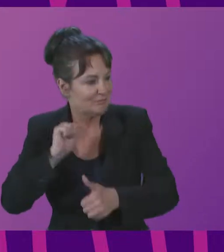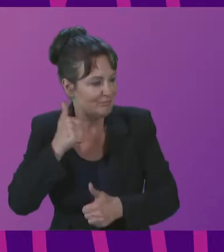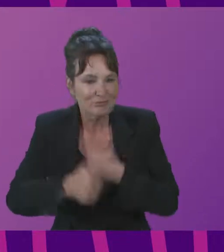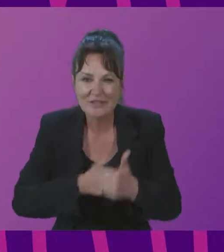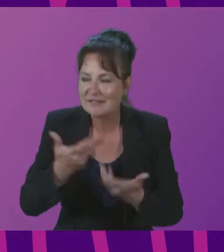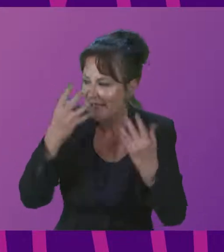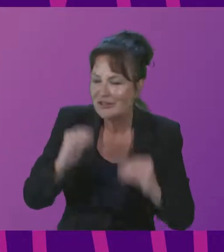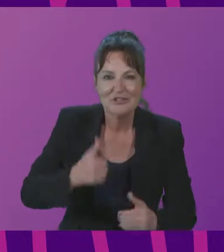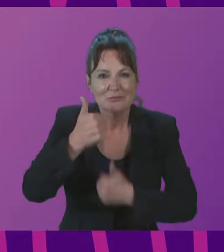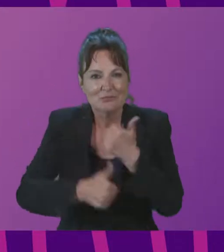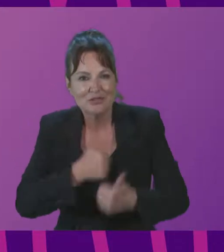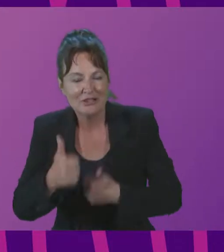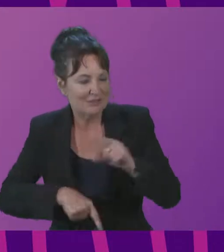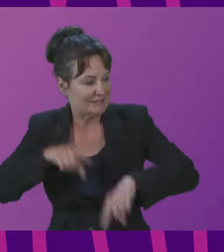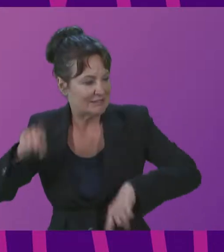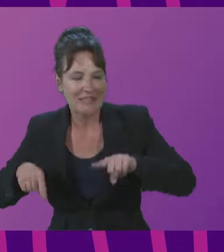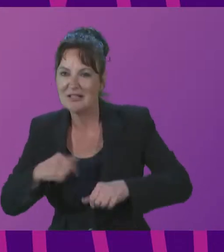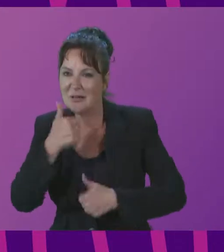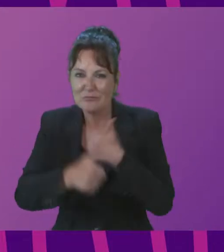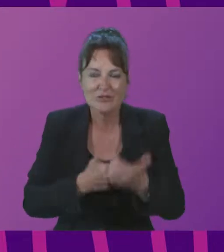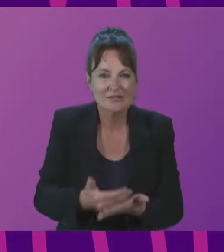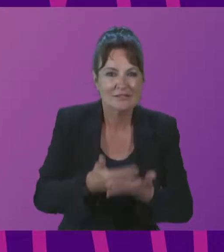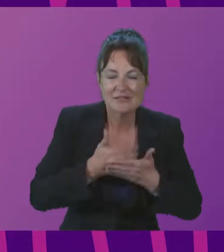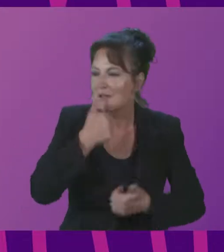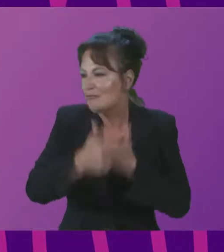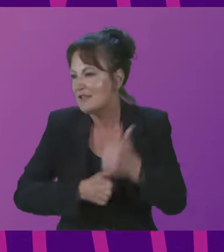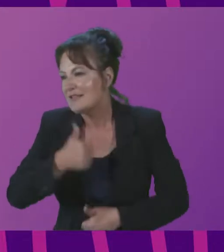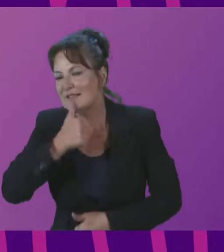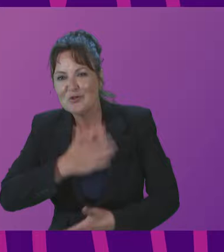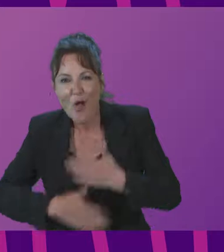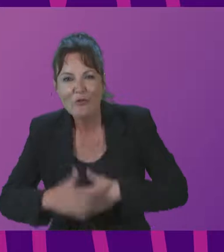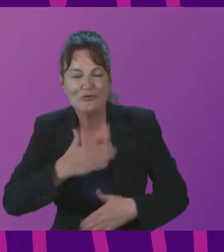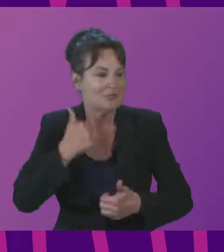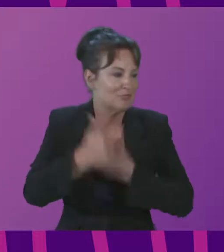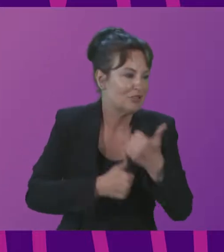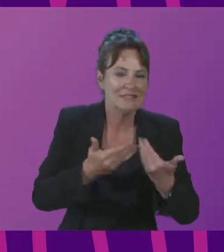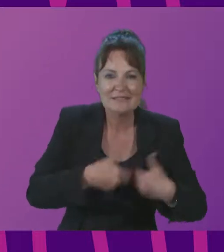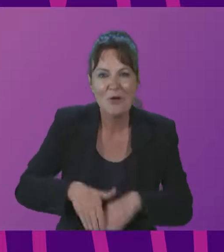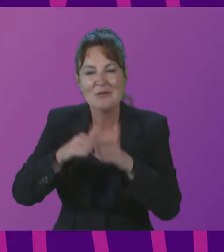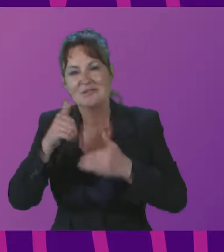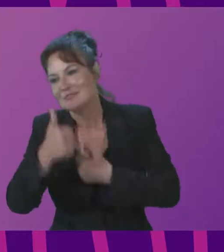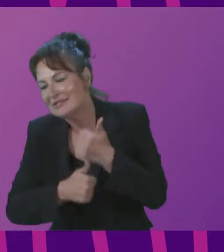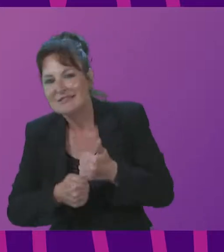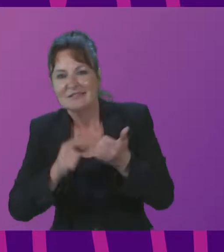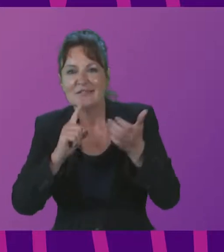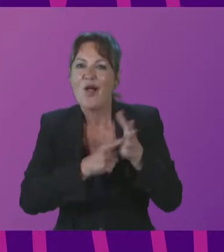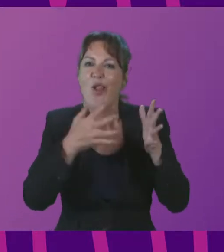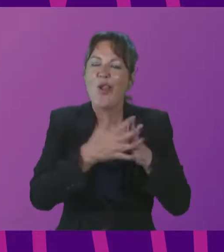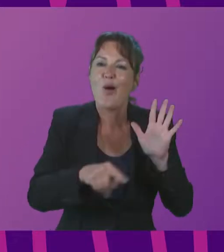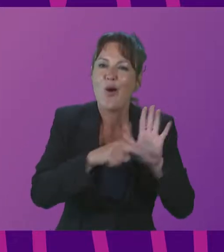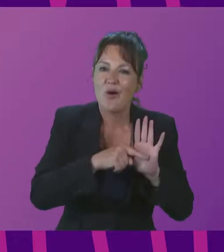environment protection, diversity, tolerance, democracy, rule of the law, and peace.